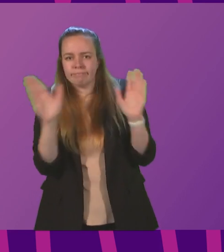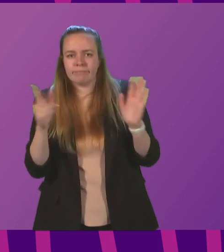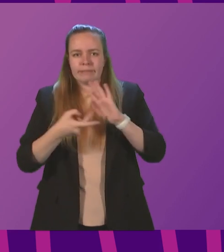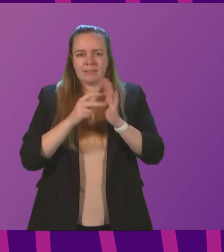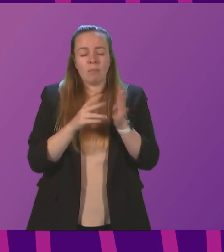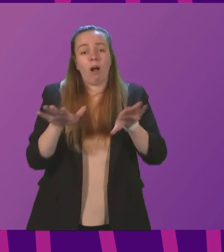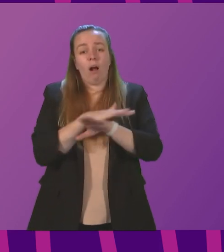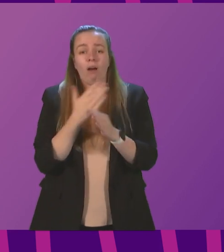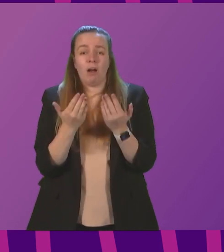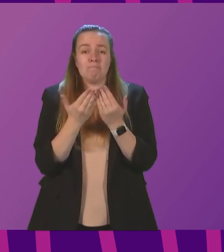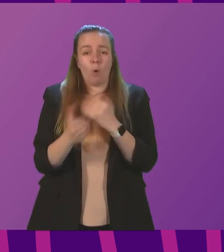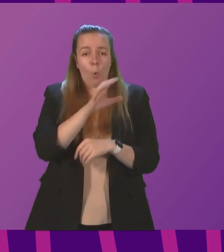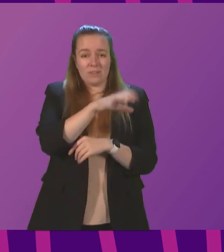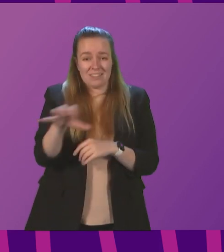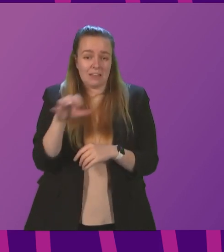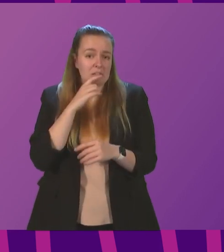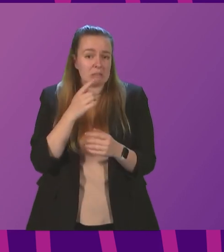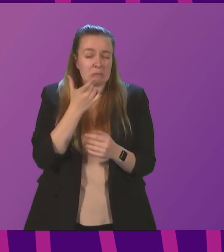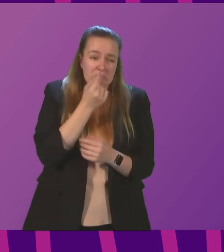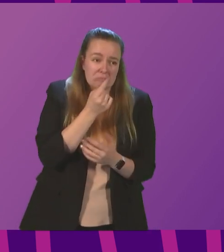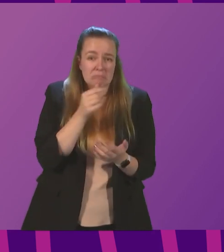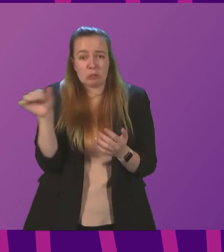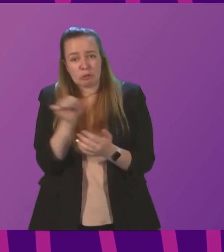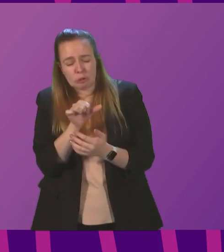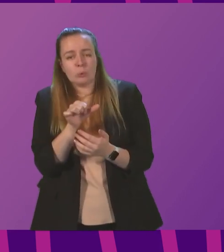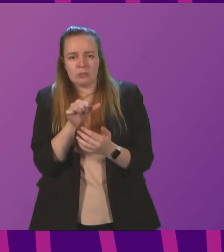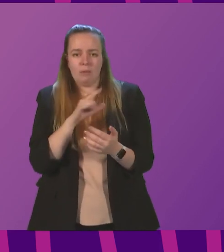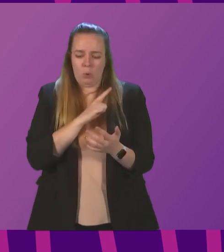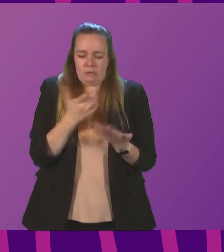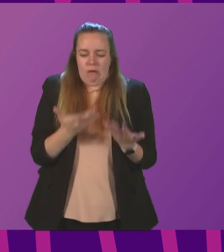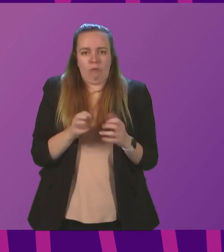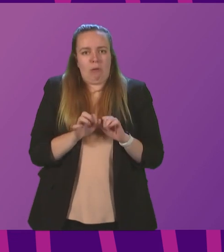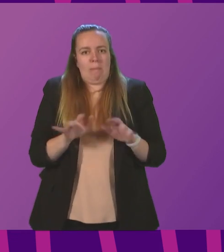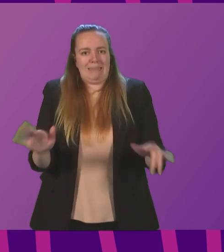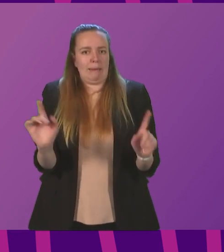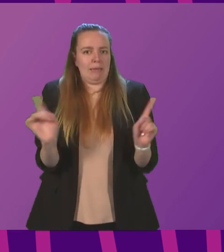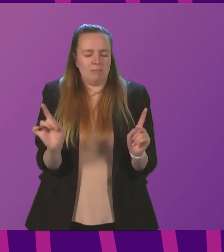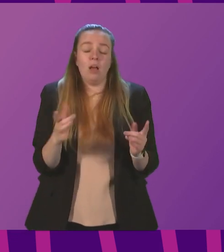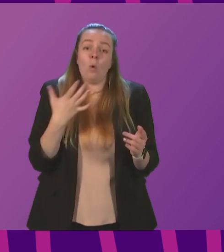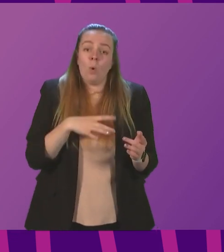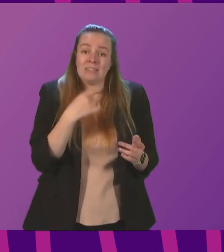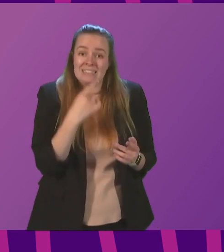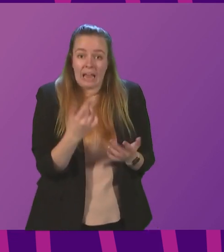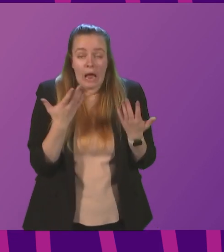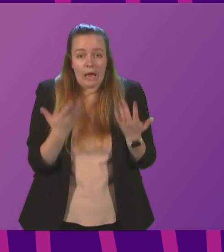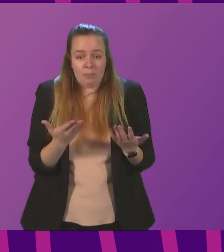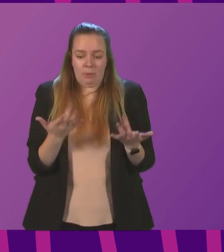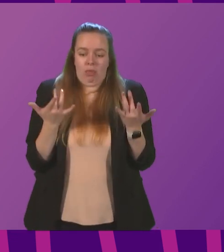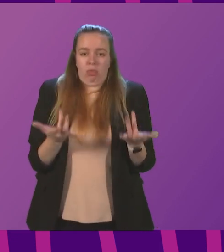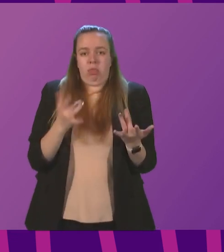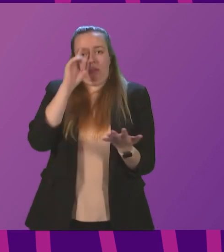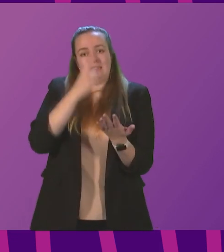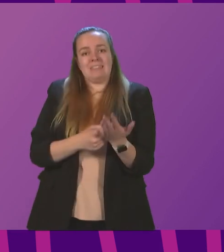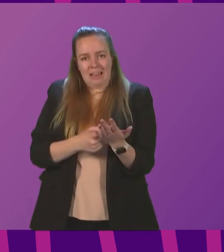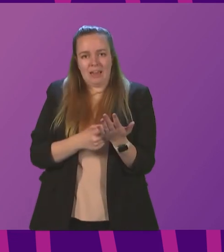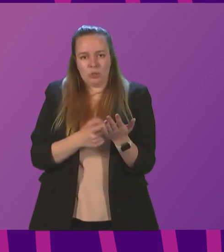more settings would be justified and prudent, given the current state of the pandemic. Again, let me stress that we have not, at this stage, taken a decision